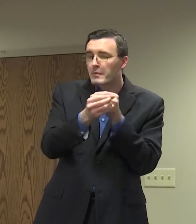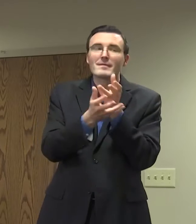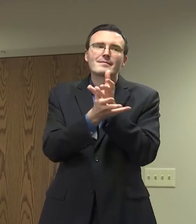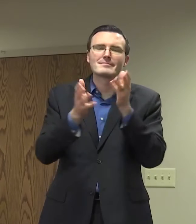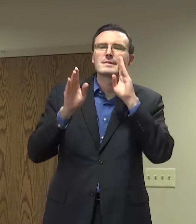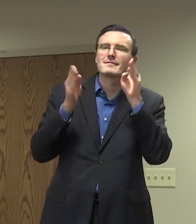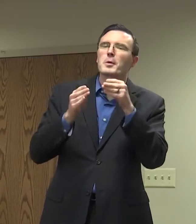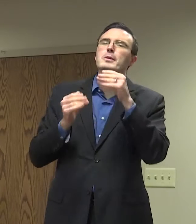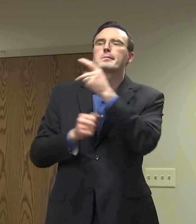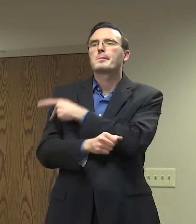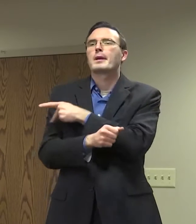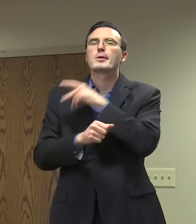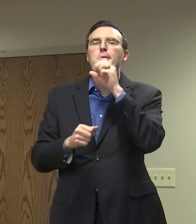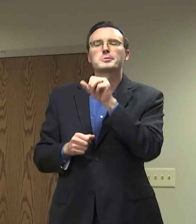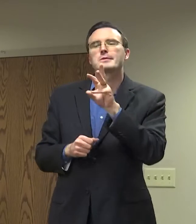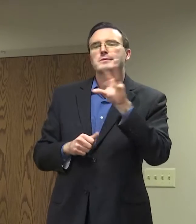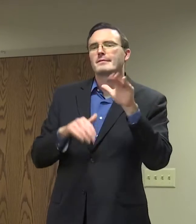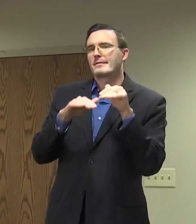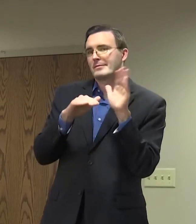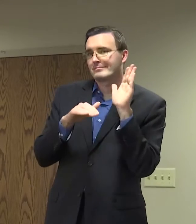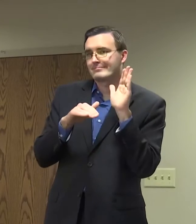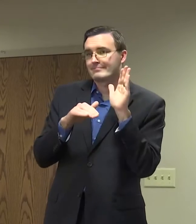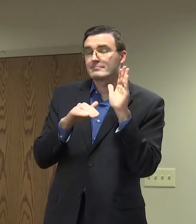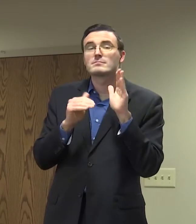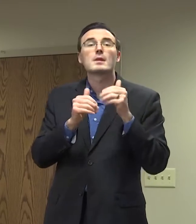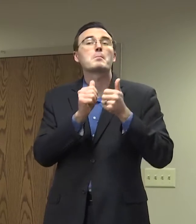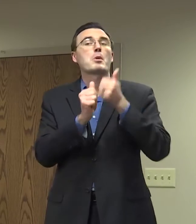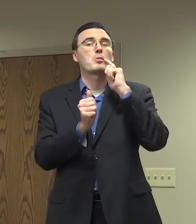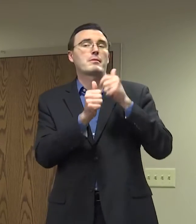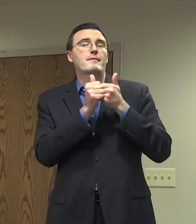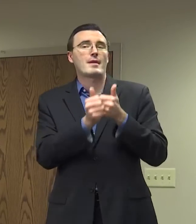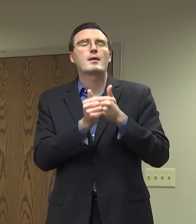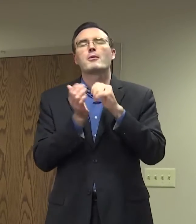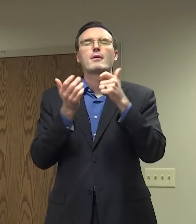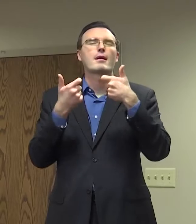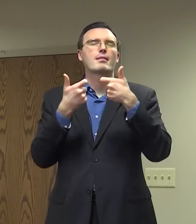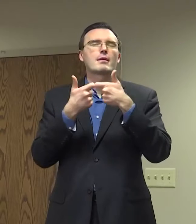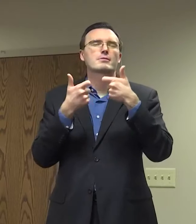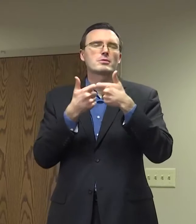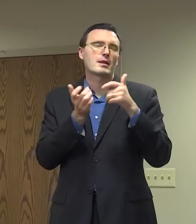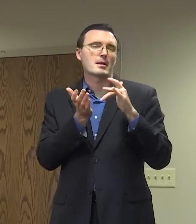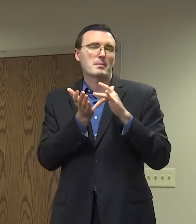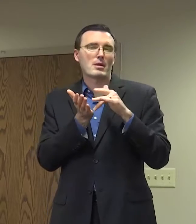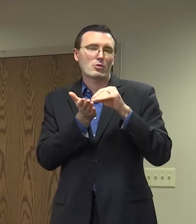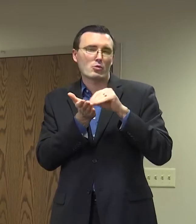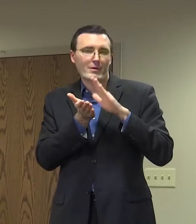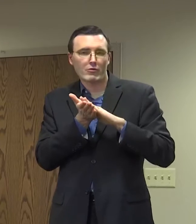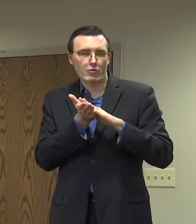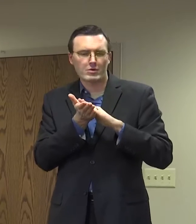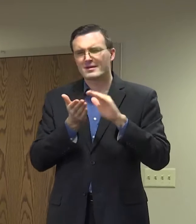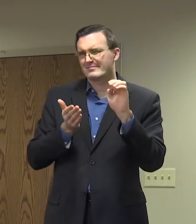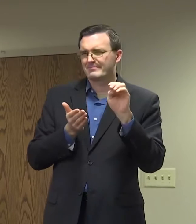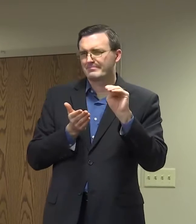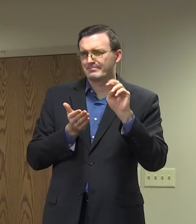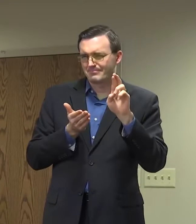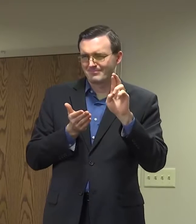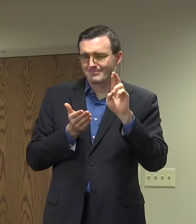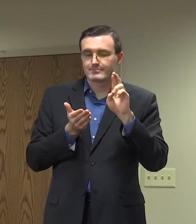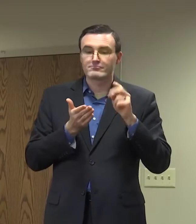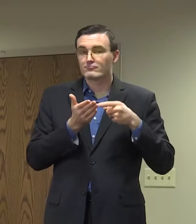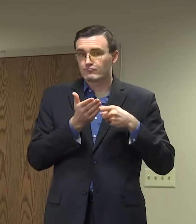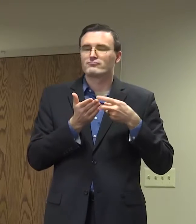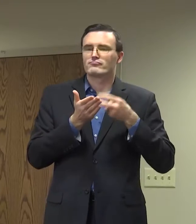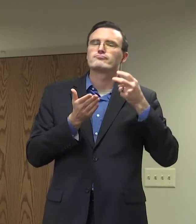Most will be using their electronic health record or what we call the electronic medical record or EMR to reach out to